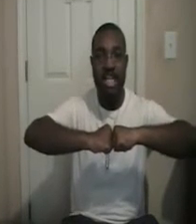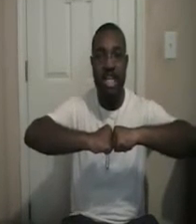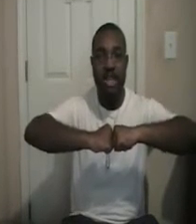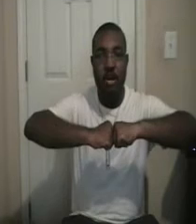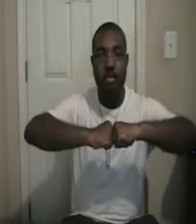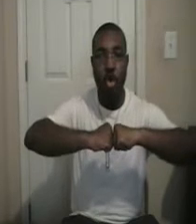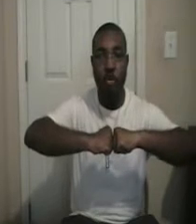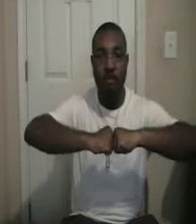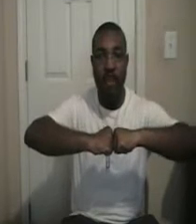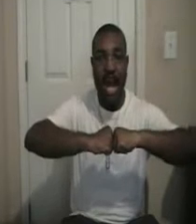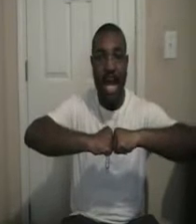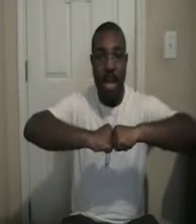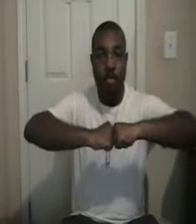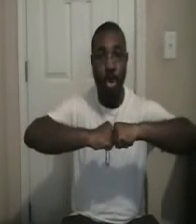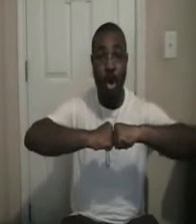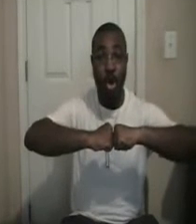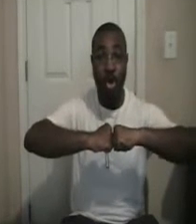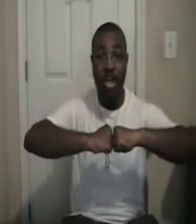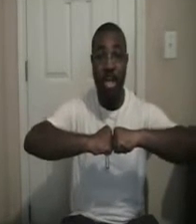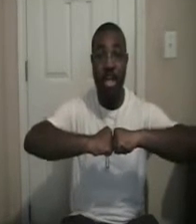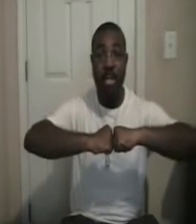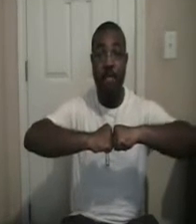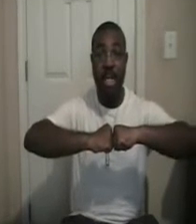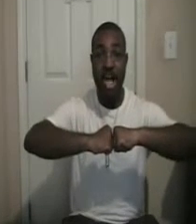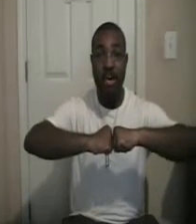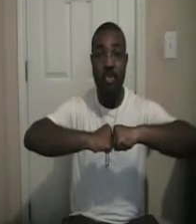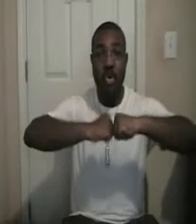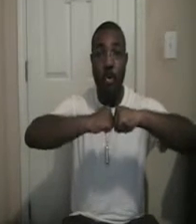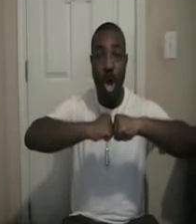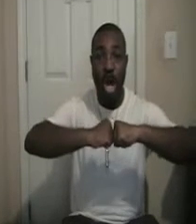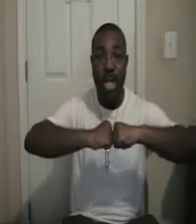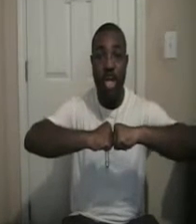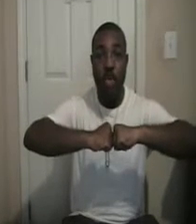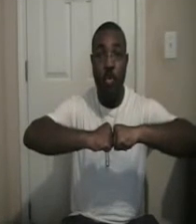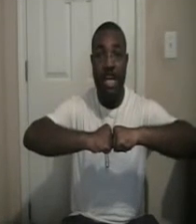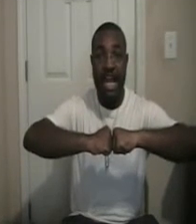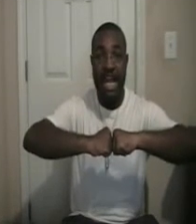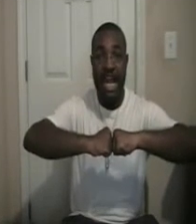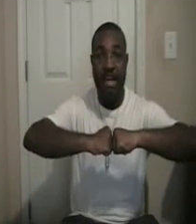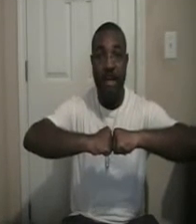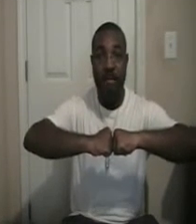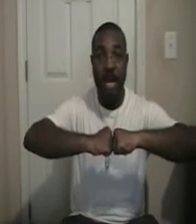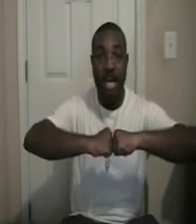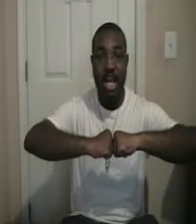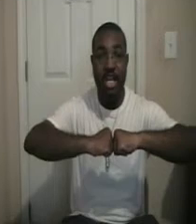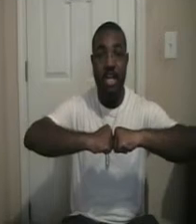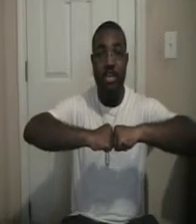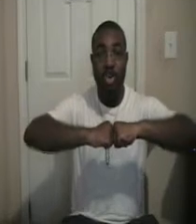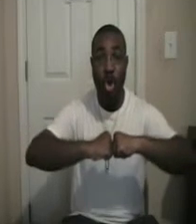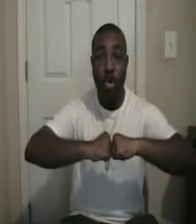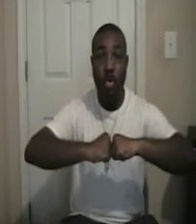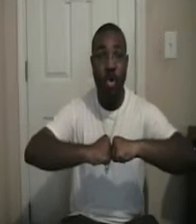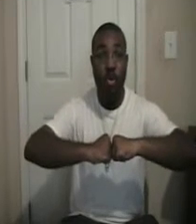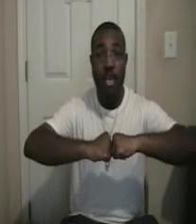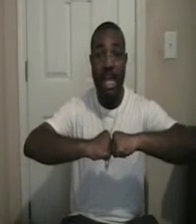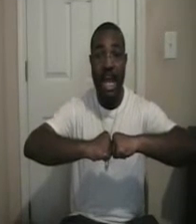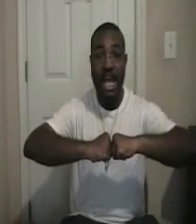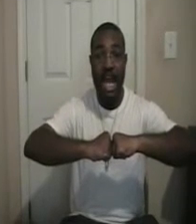is Broke by Broke. Because 1. We ain't got no money. 2. We ain't got